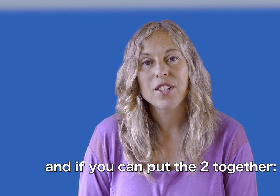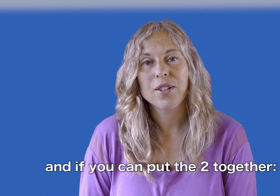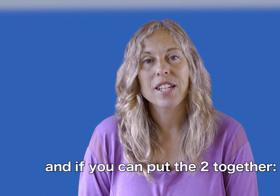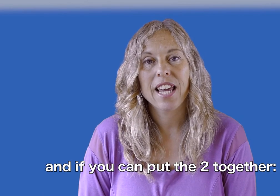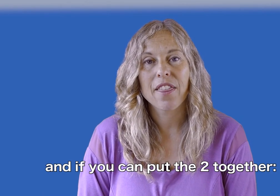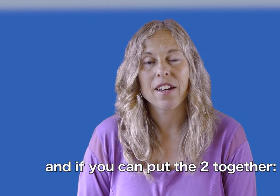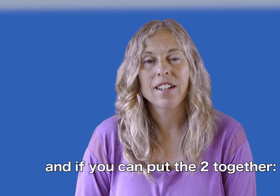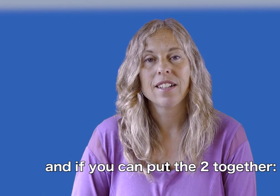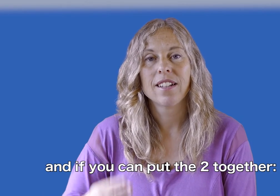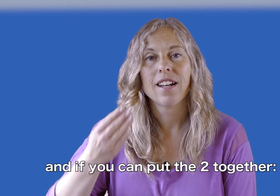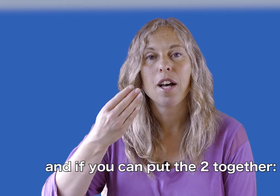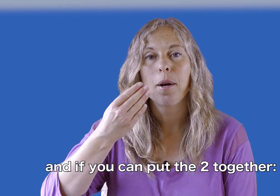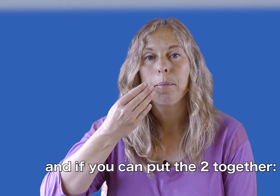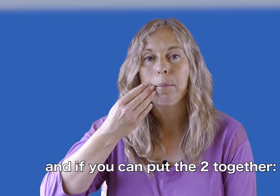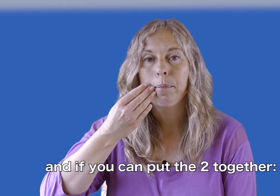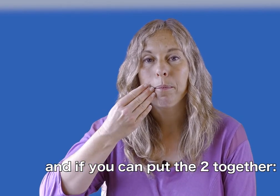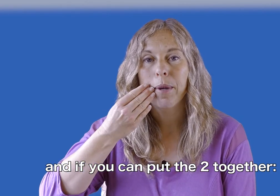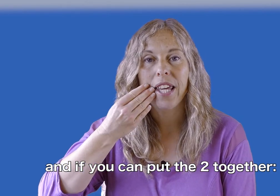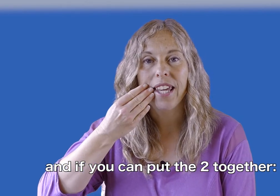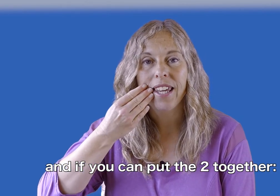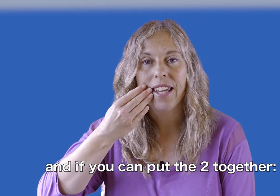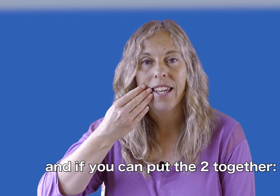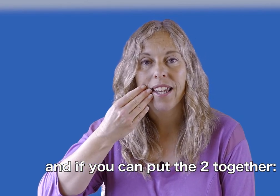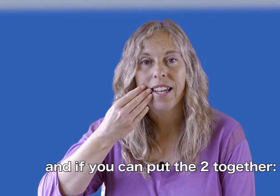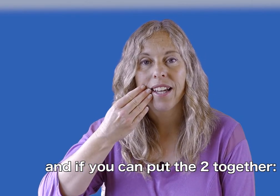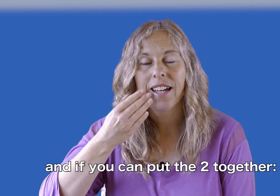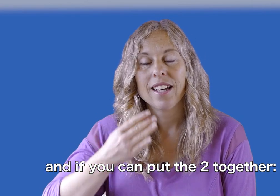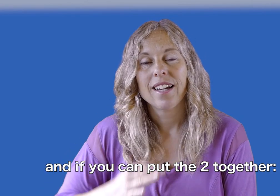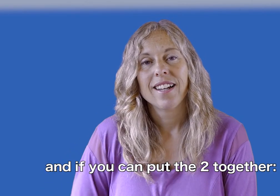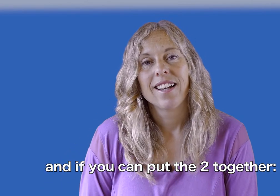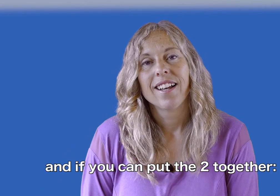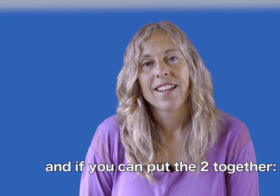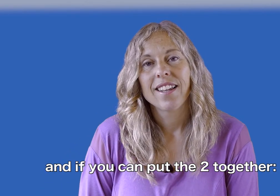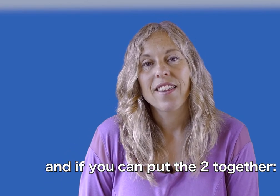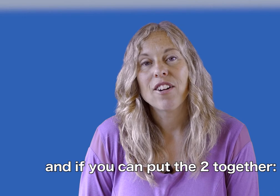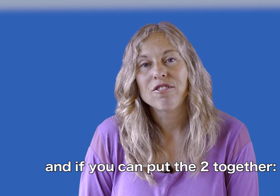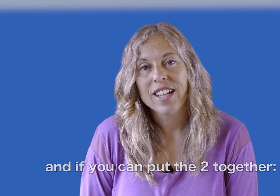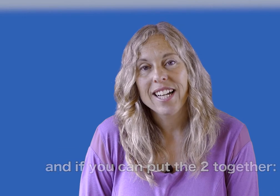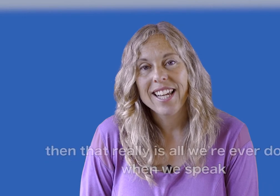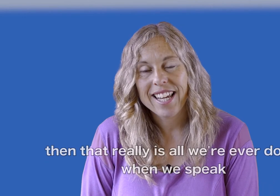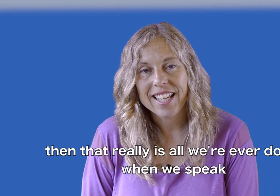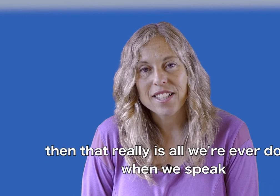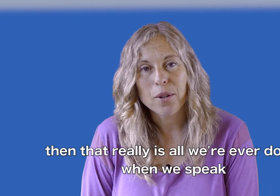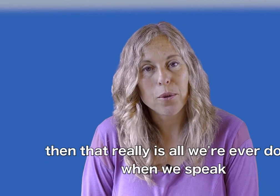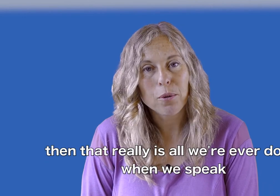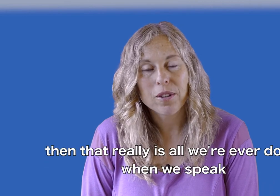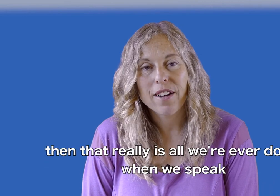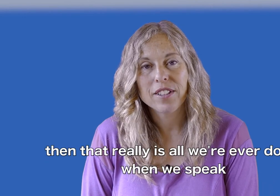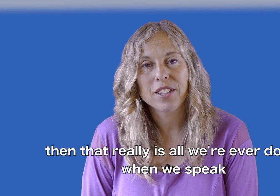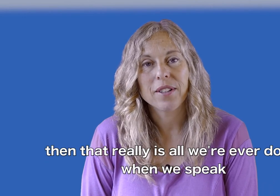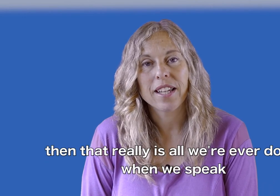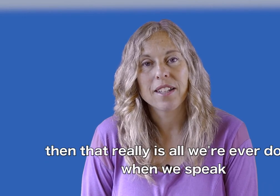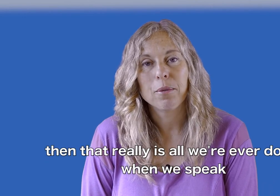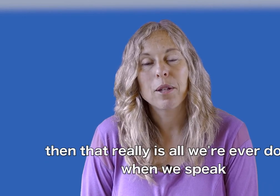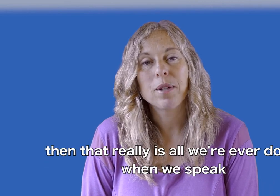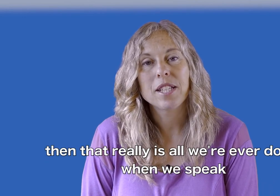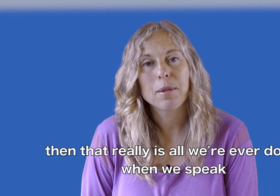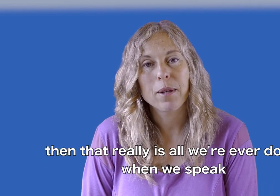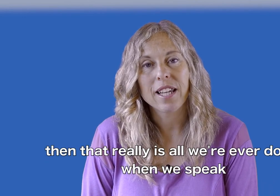two together, B, then that really is all we're ever doing when we speak.